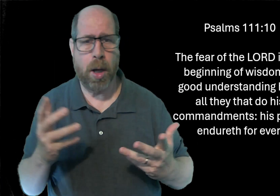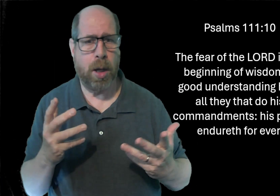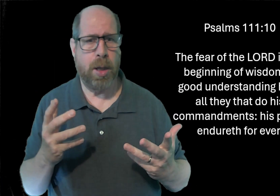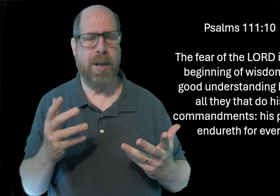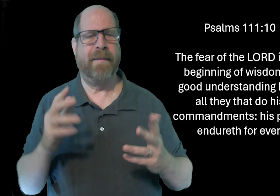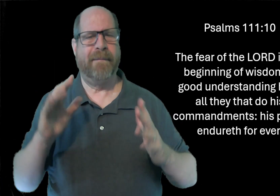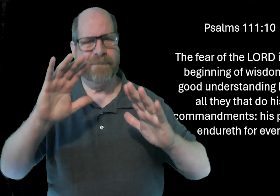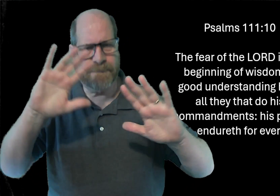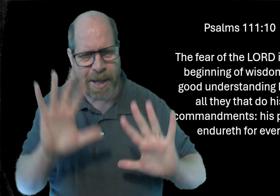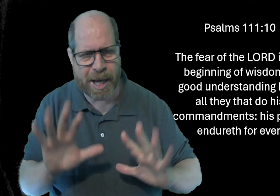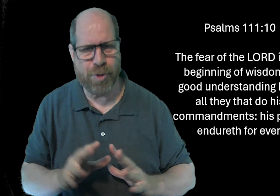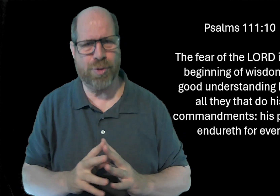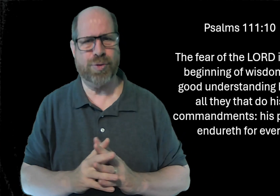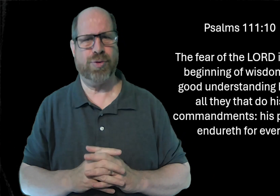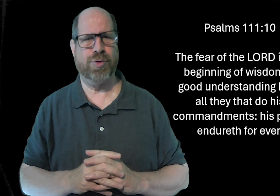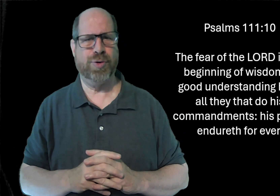It's important for us to fear him.